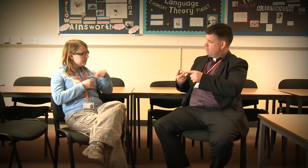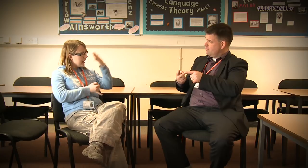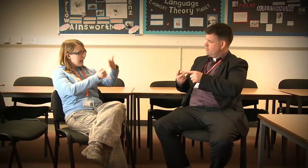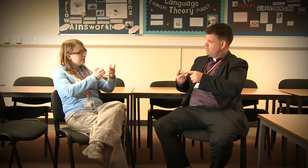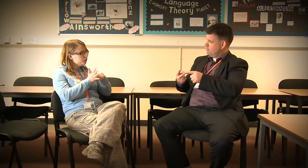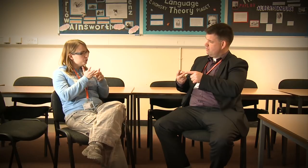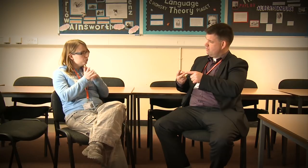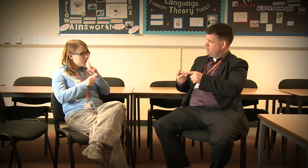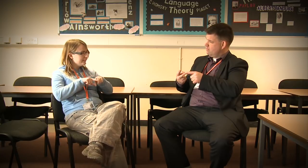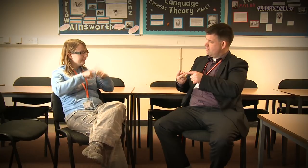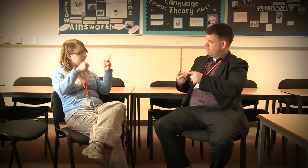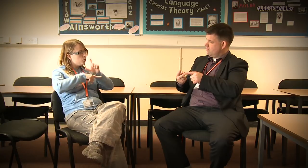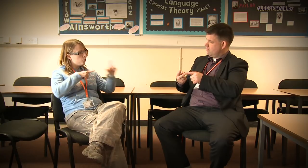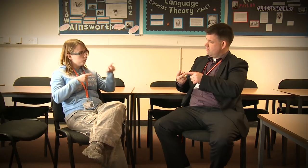of June and then I'll be doing a different course in September.